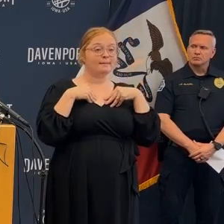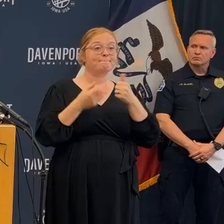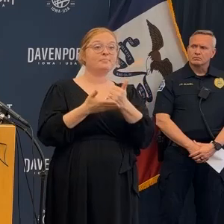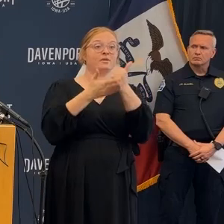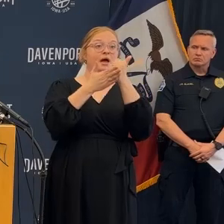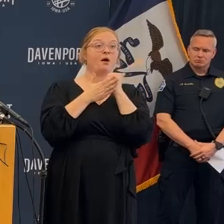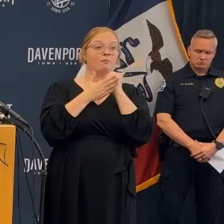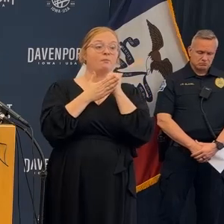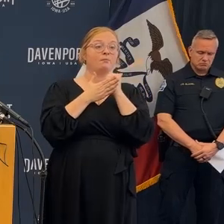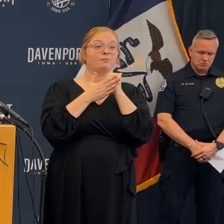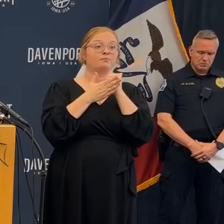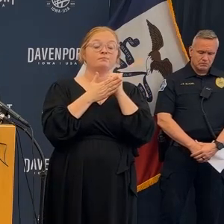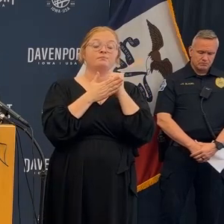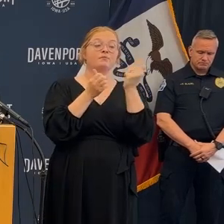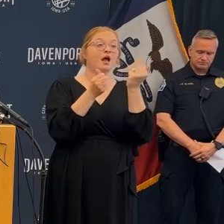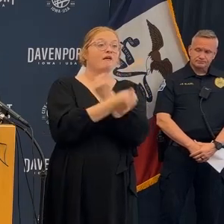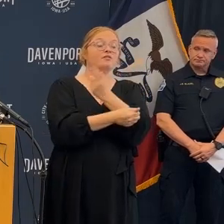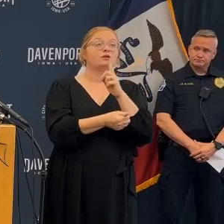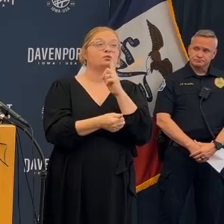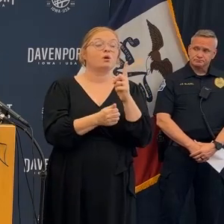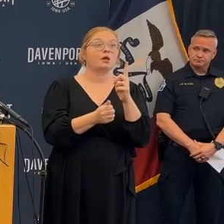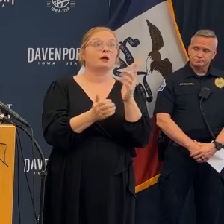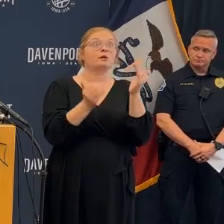assistance and it is being